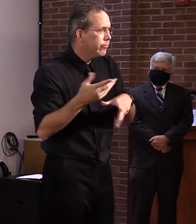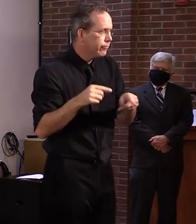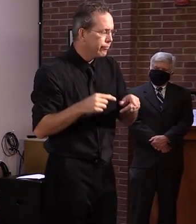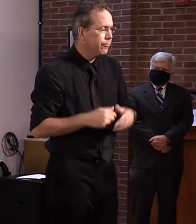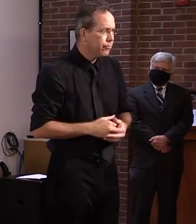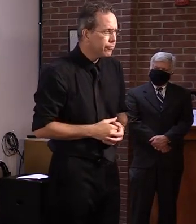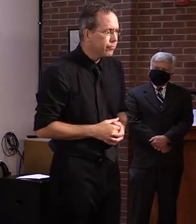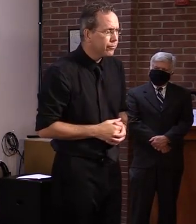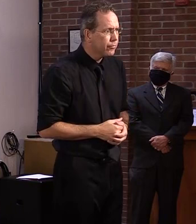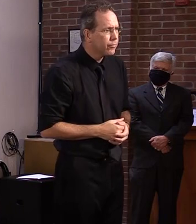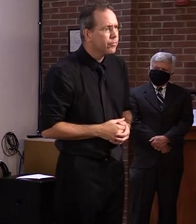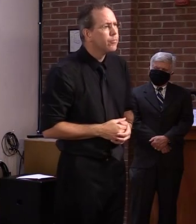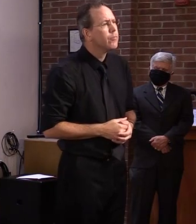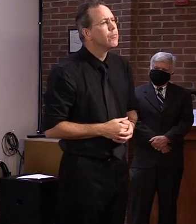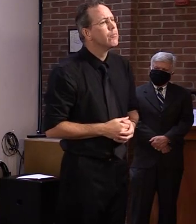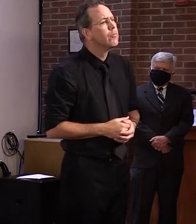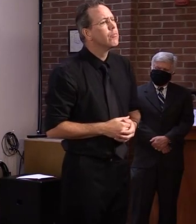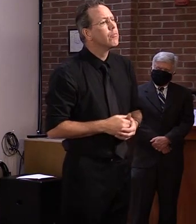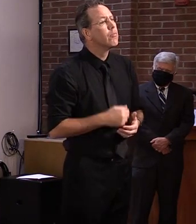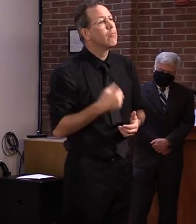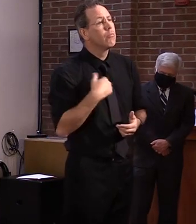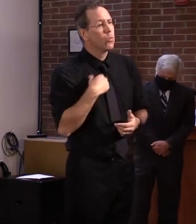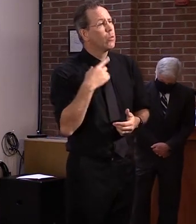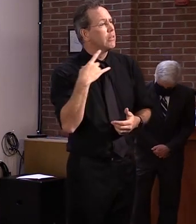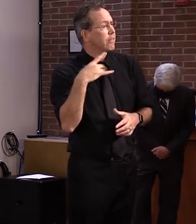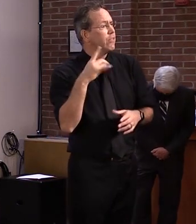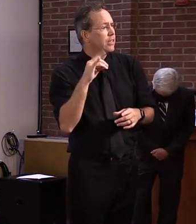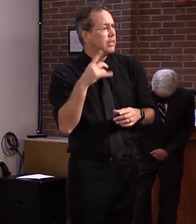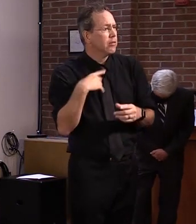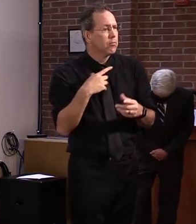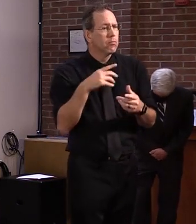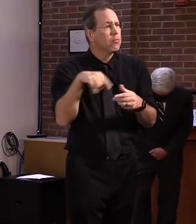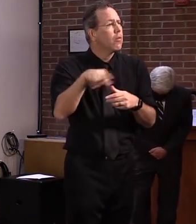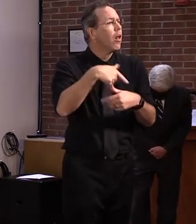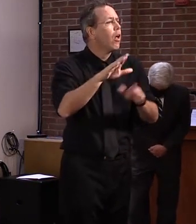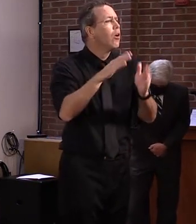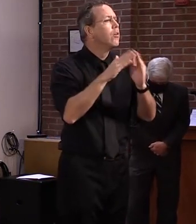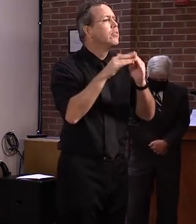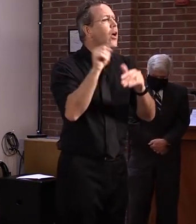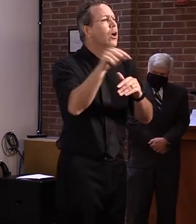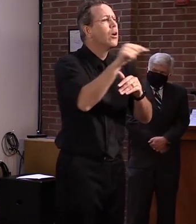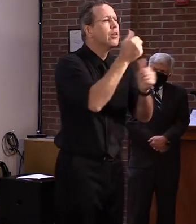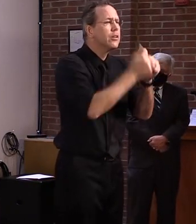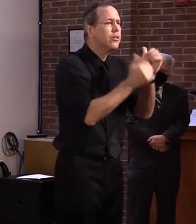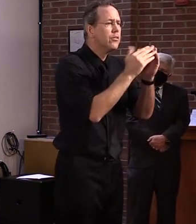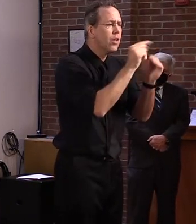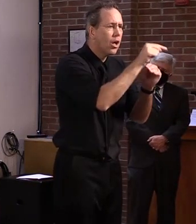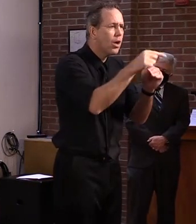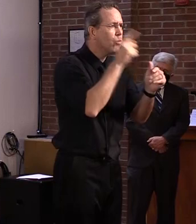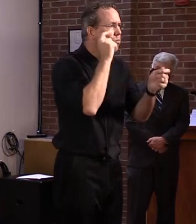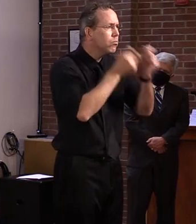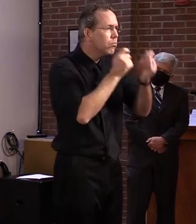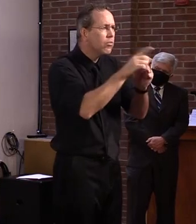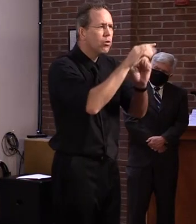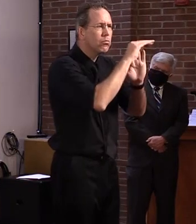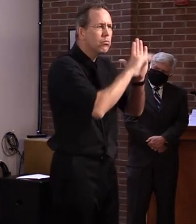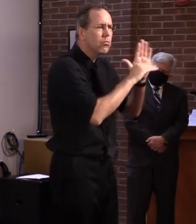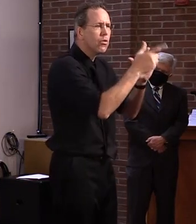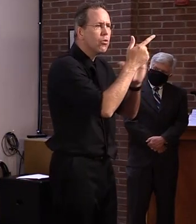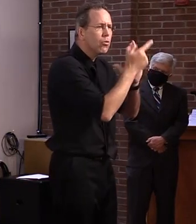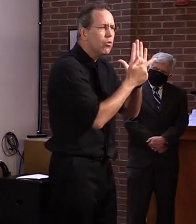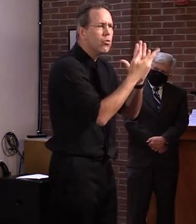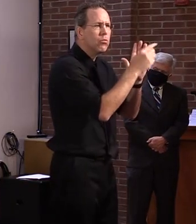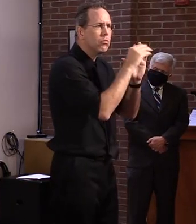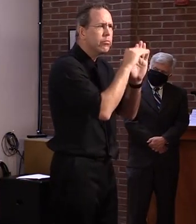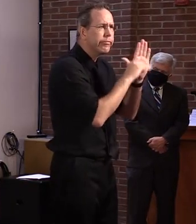order, uh, allow municipalities to change, uh, the, the hours of operation of some of the local establishments. Uh,